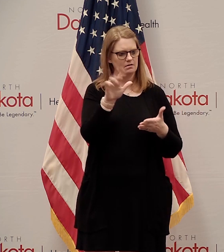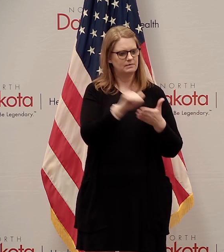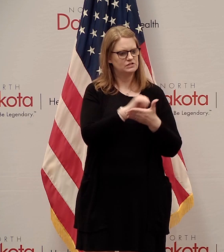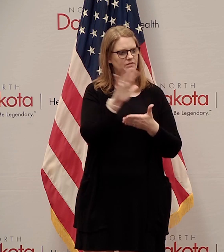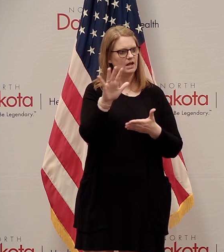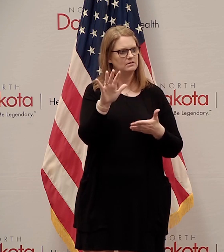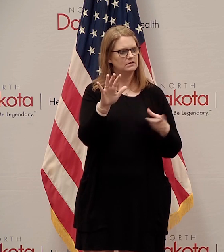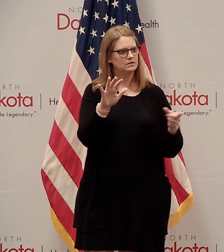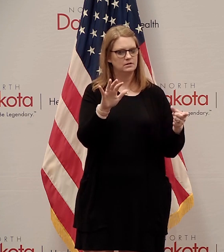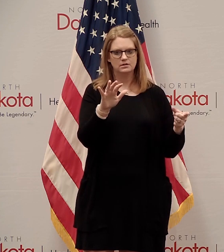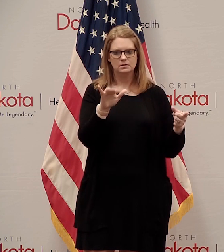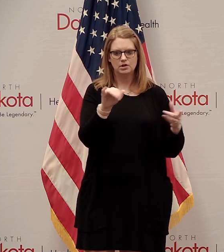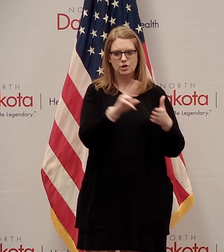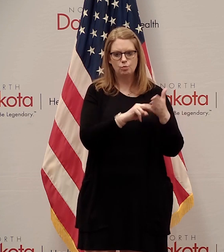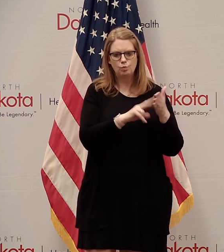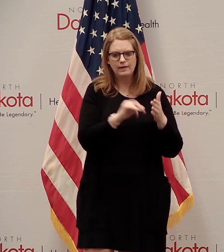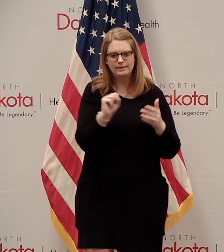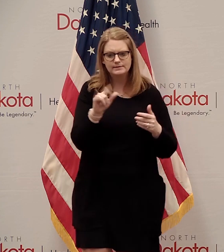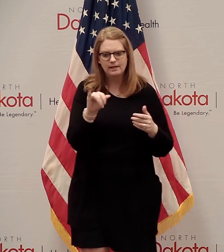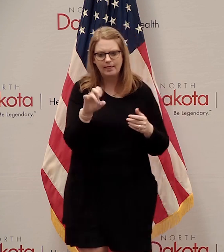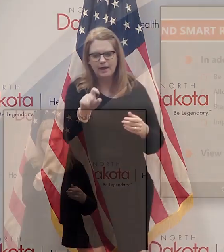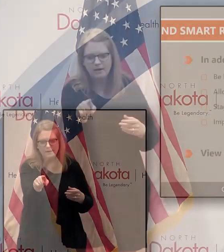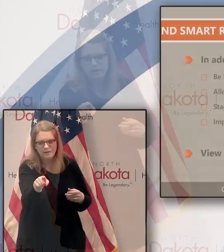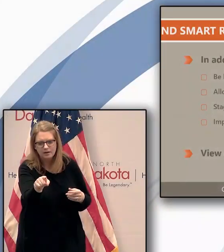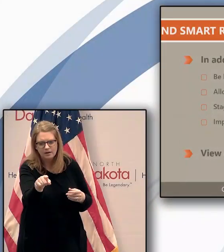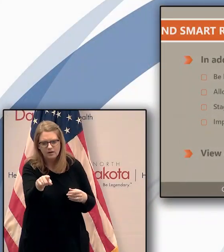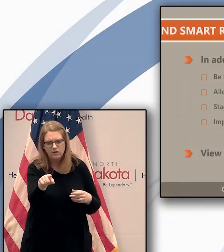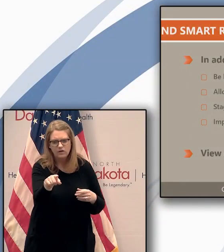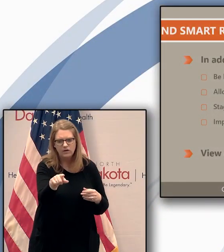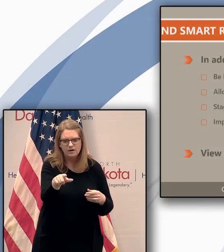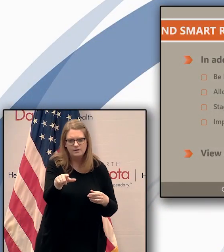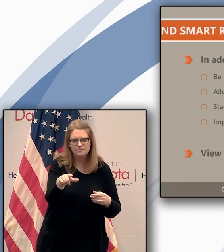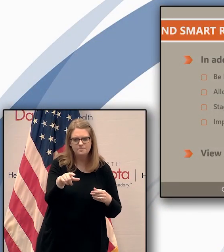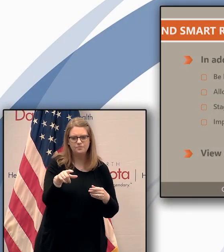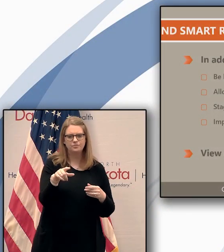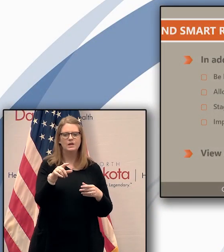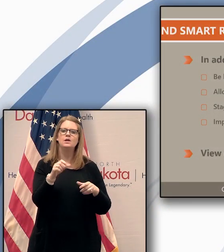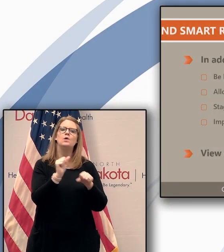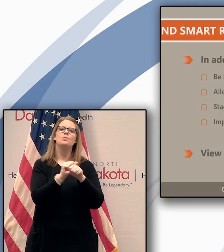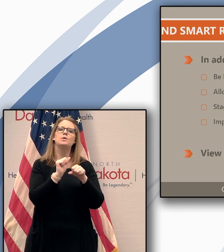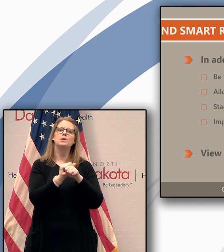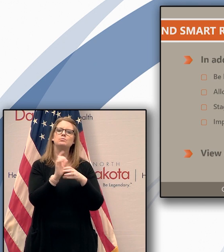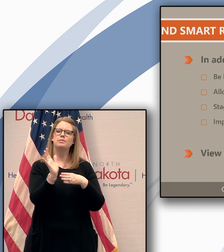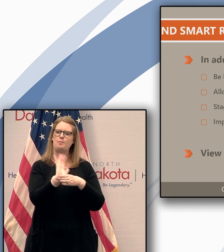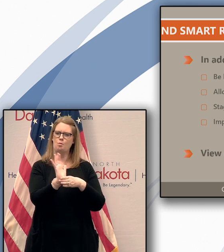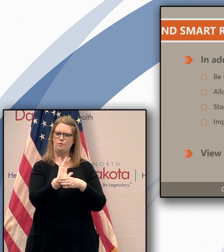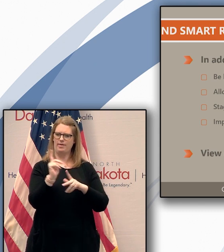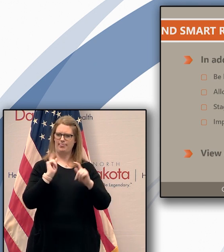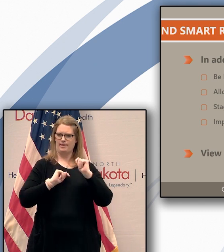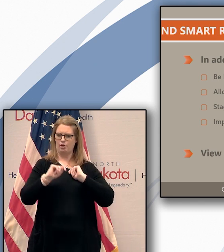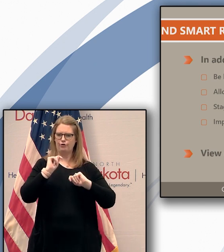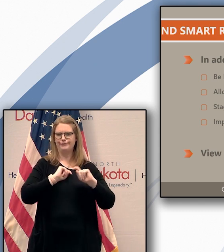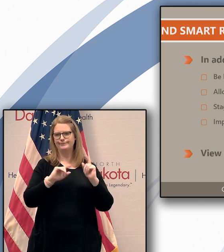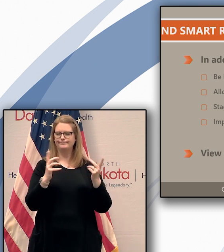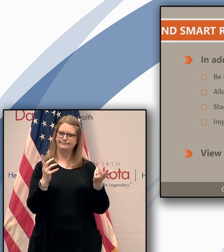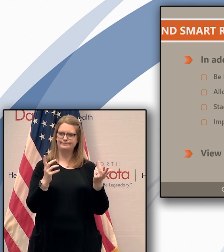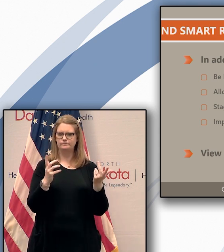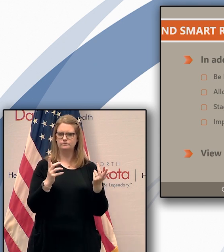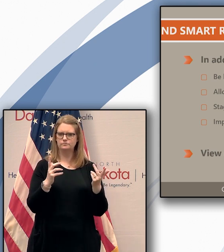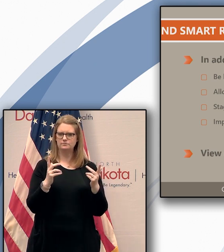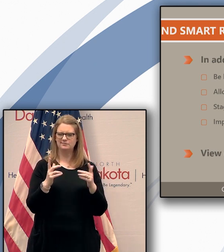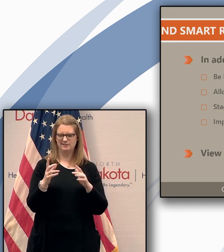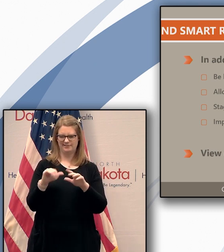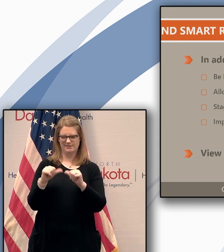Page five or right there. Or you can read the slide. Okay, which is, we worked with the movie theater. I don't want to say that they have an